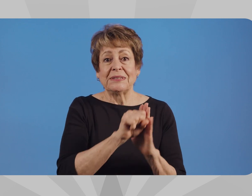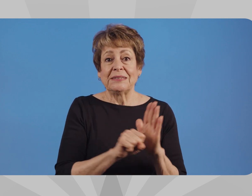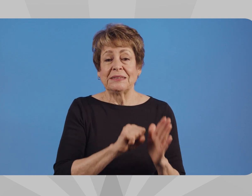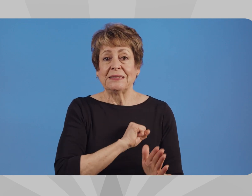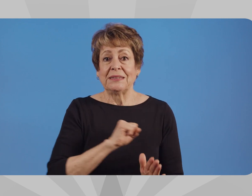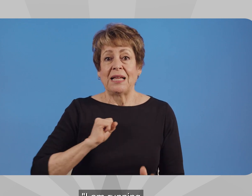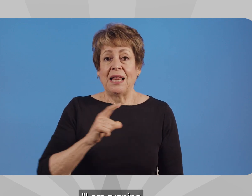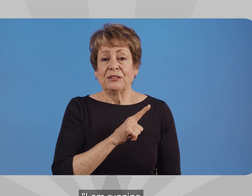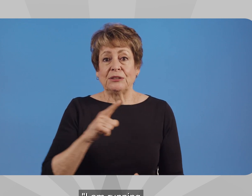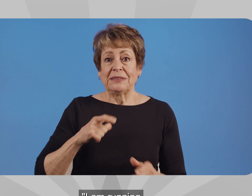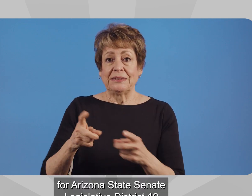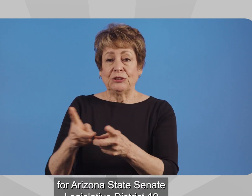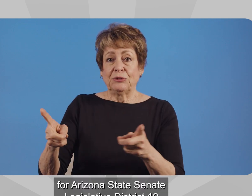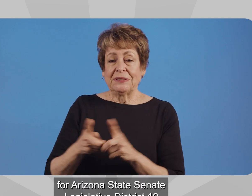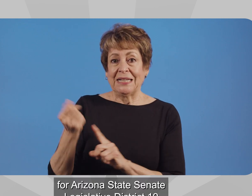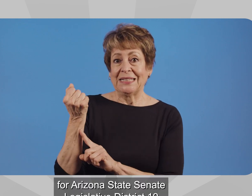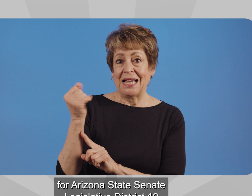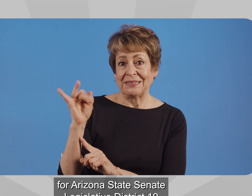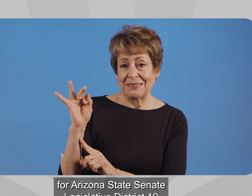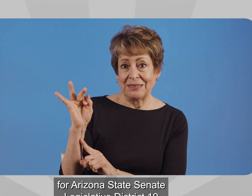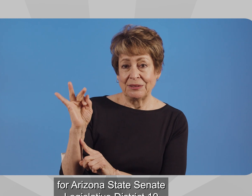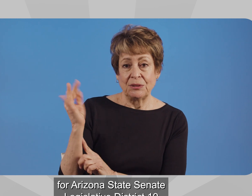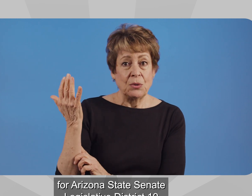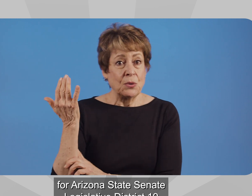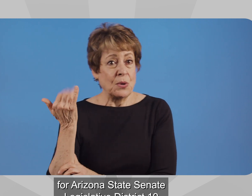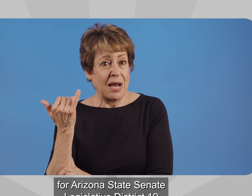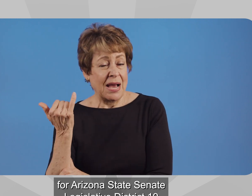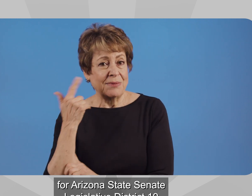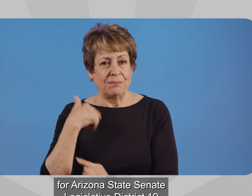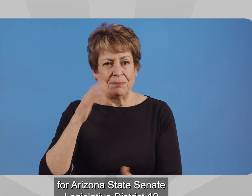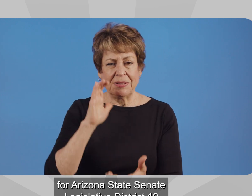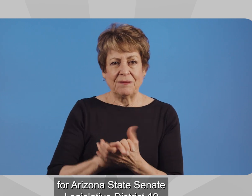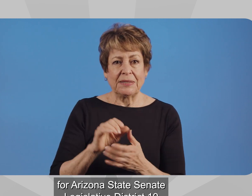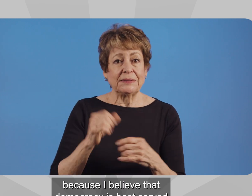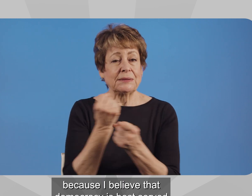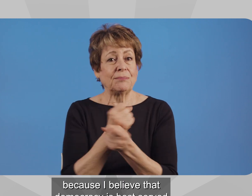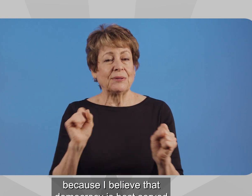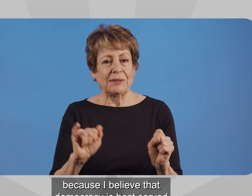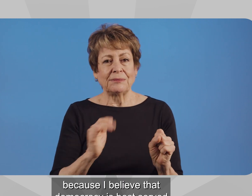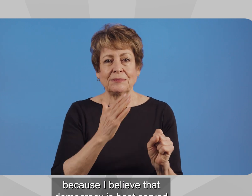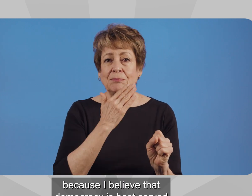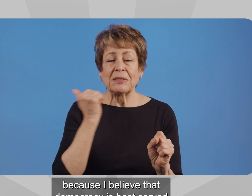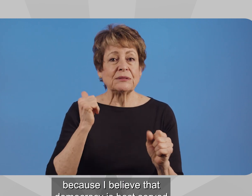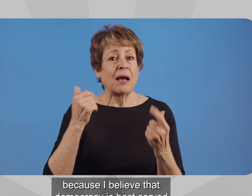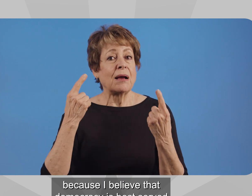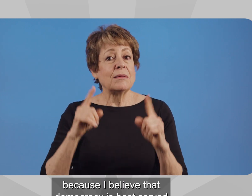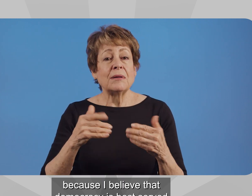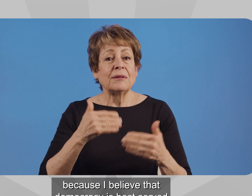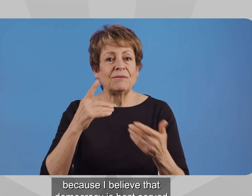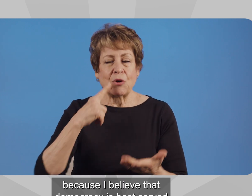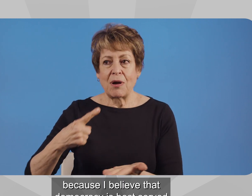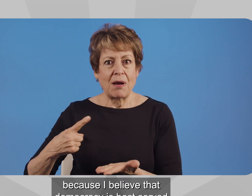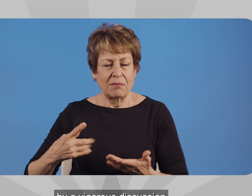I am running for Arizona State Senate Legislative District 19 because I believe that democracy